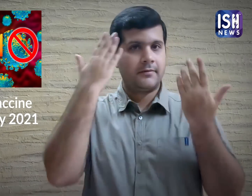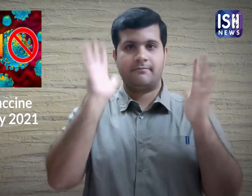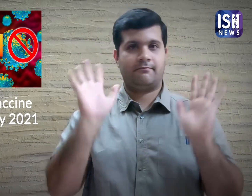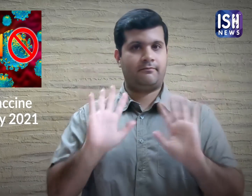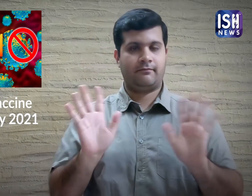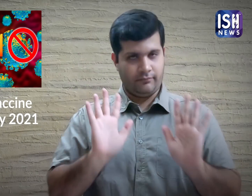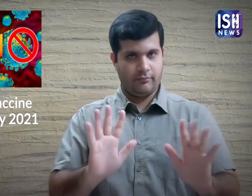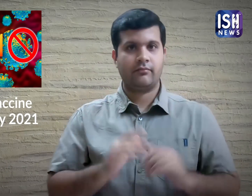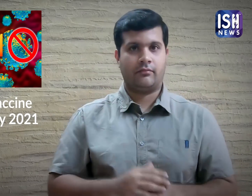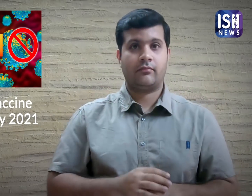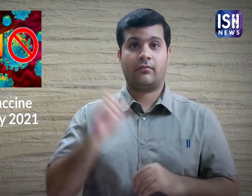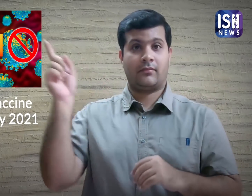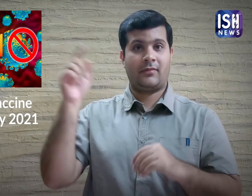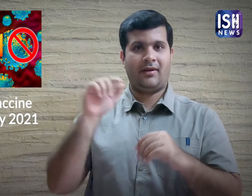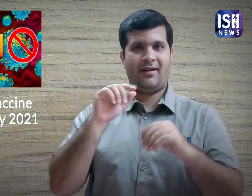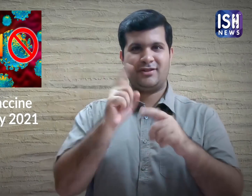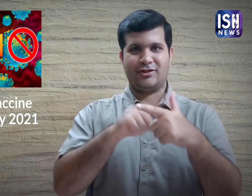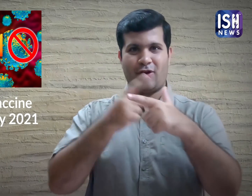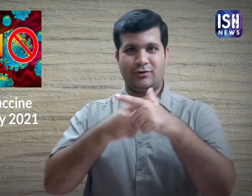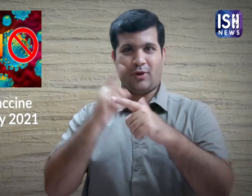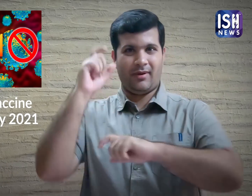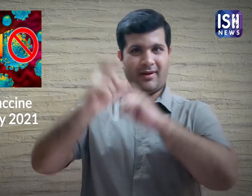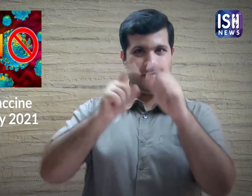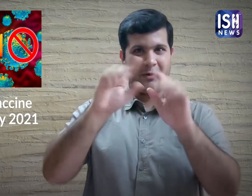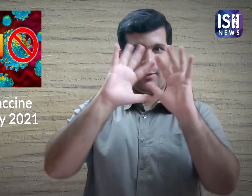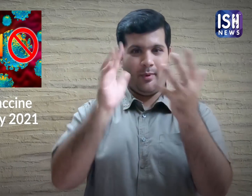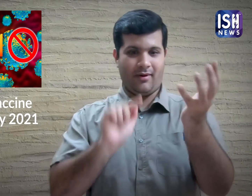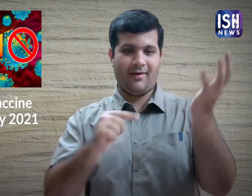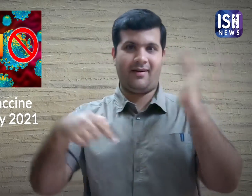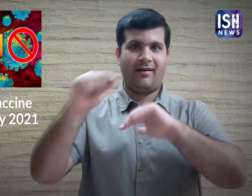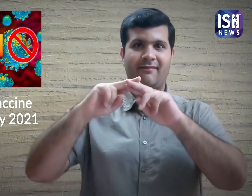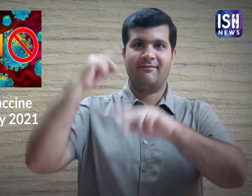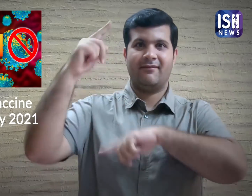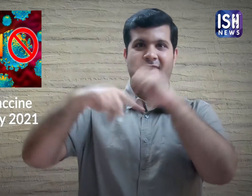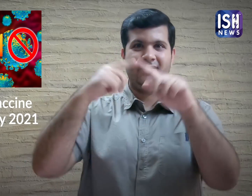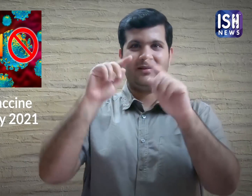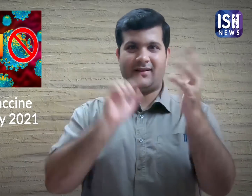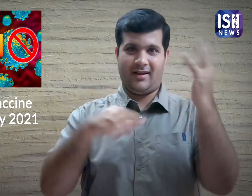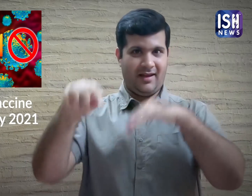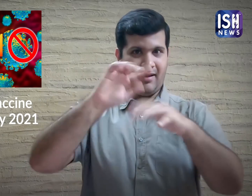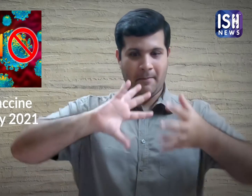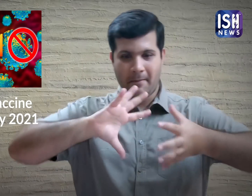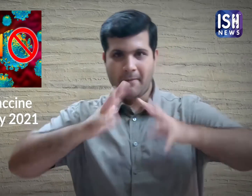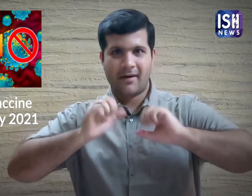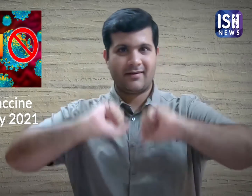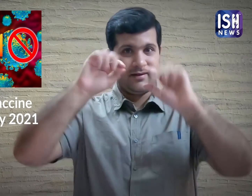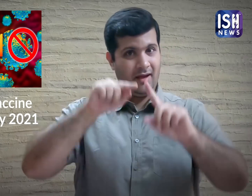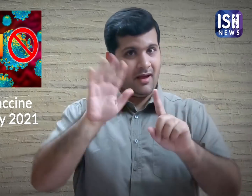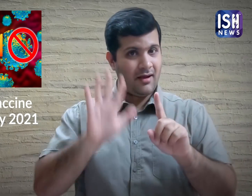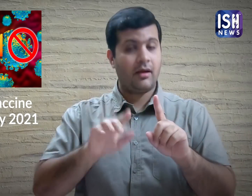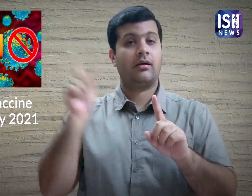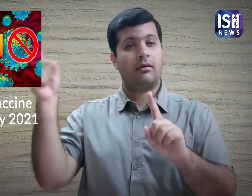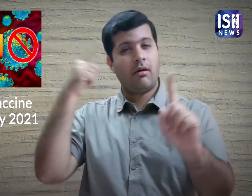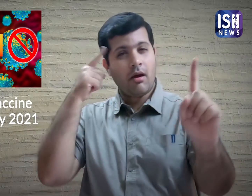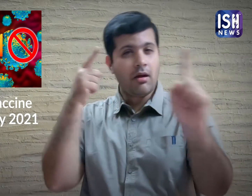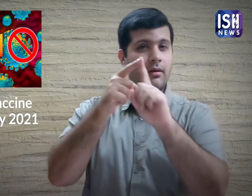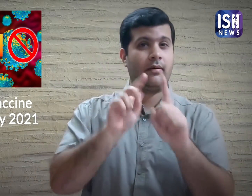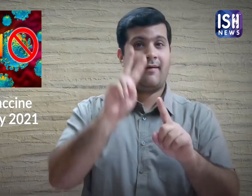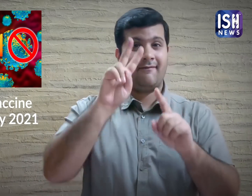estimate how much it might cost. Johnson & Johnson said that they are expanding their manufacturing facilities all over the